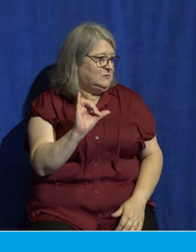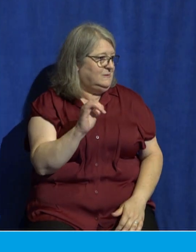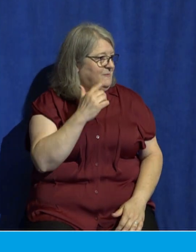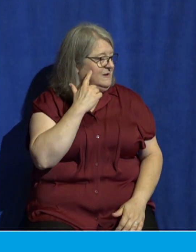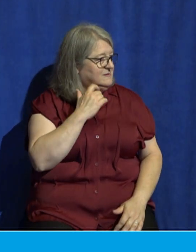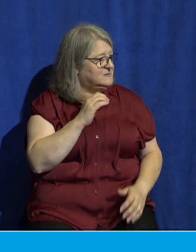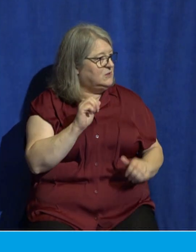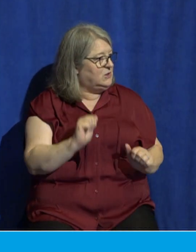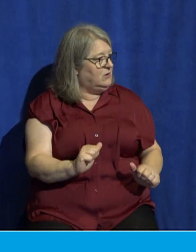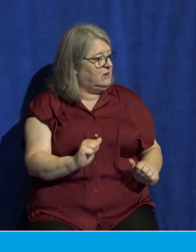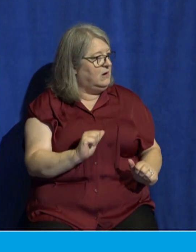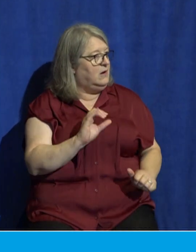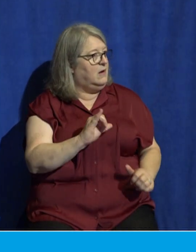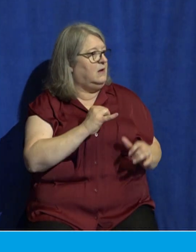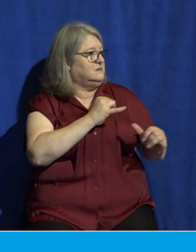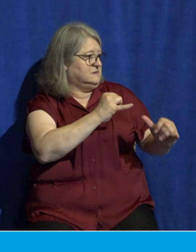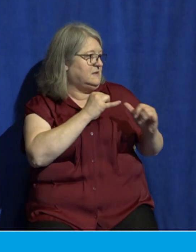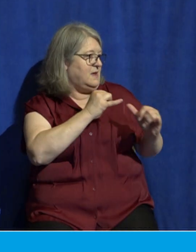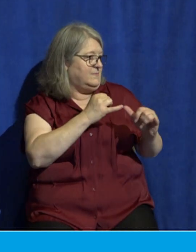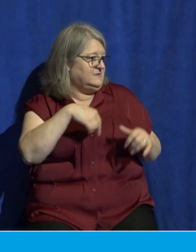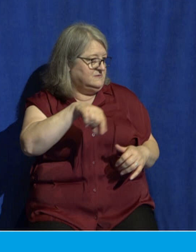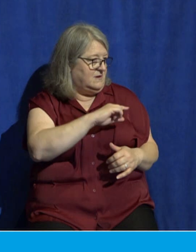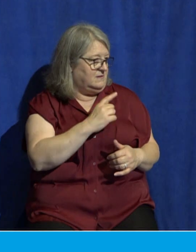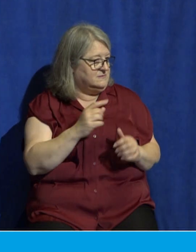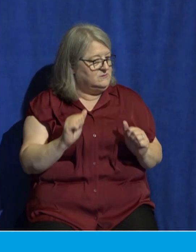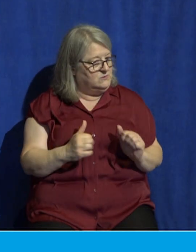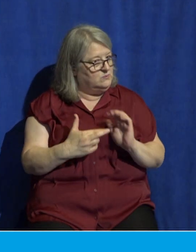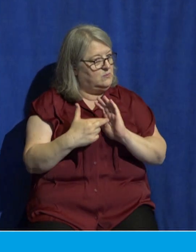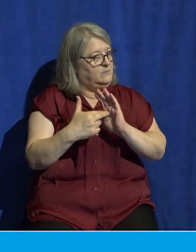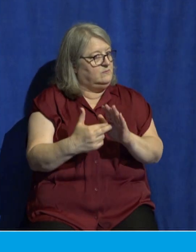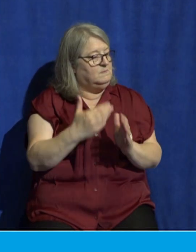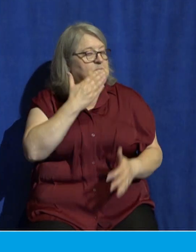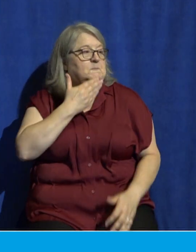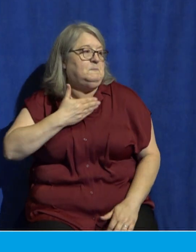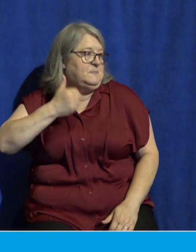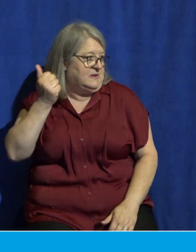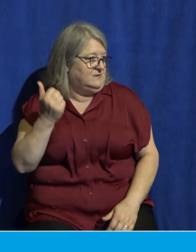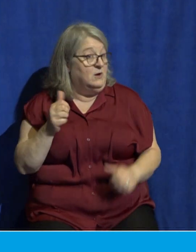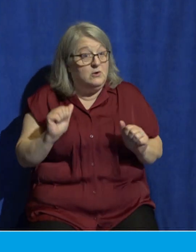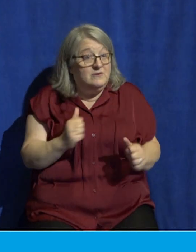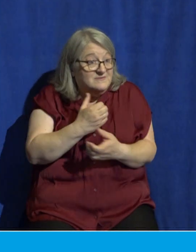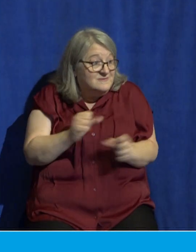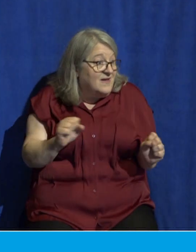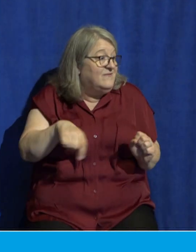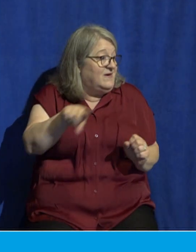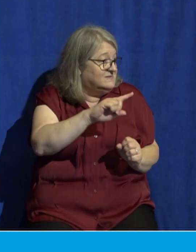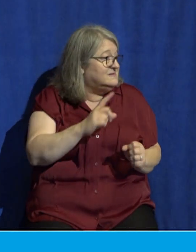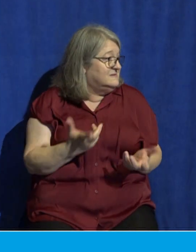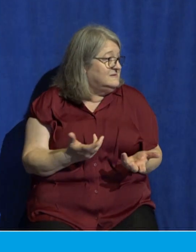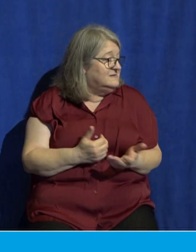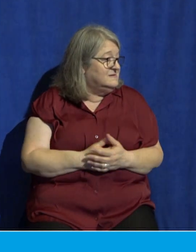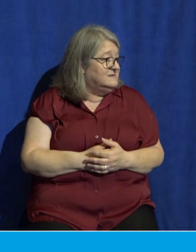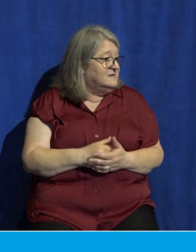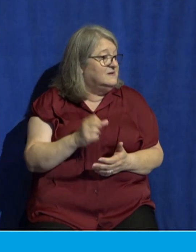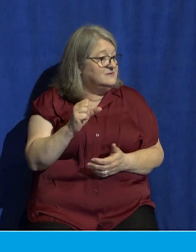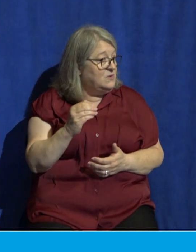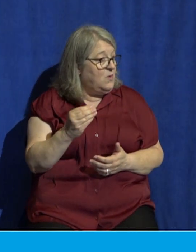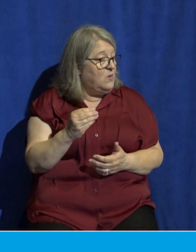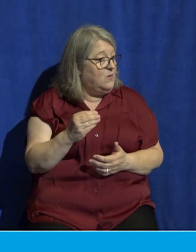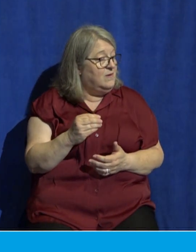ultimately in order to represent us and to save us. And part of that limitation was that he gave up access